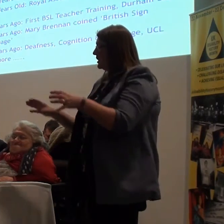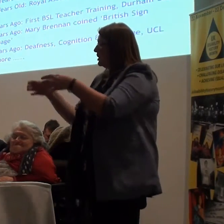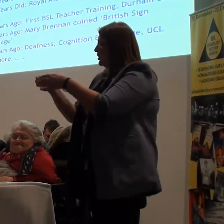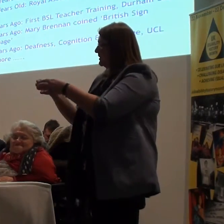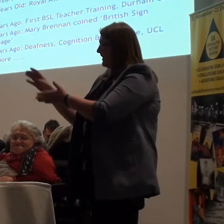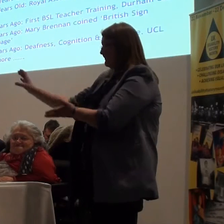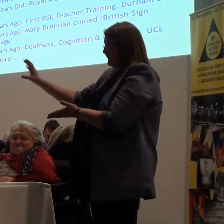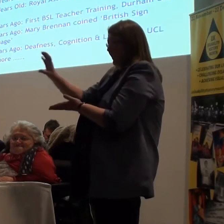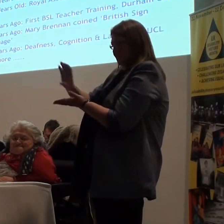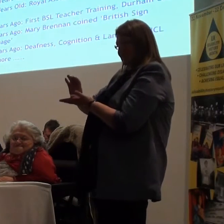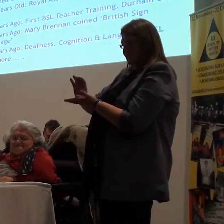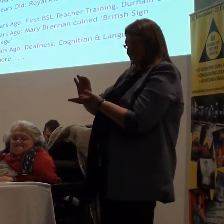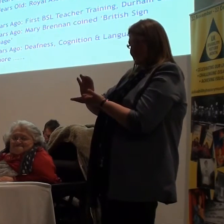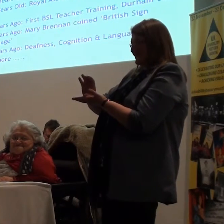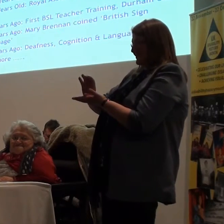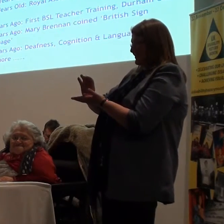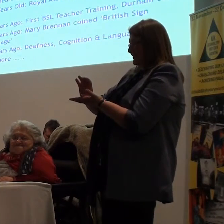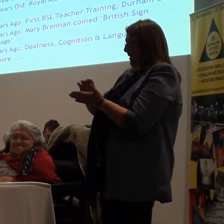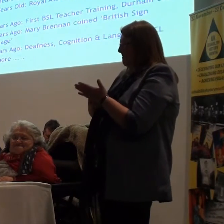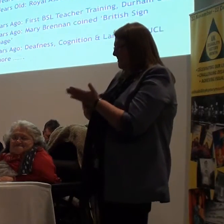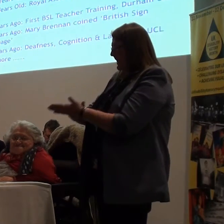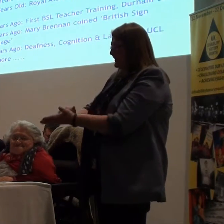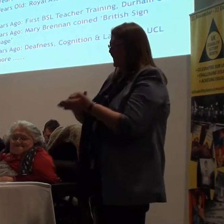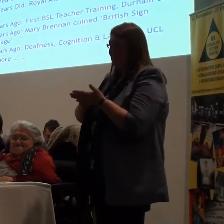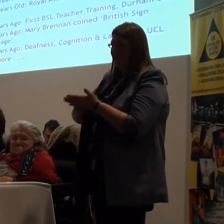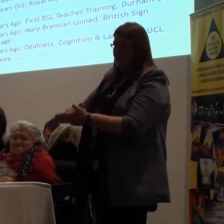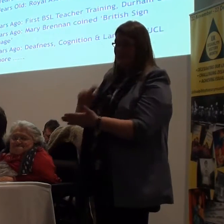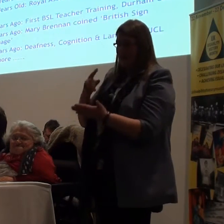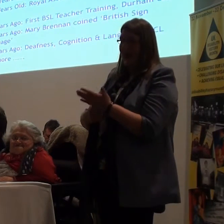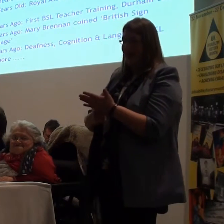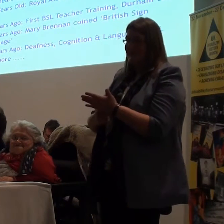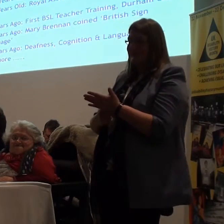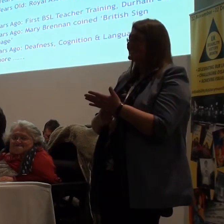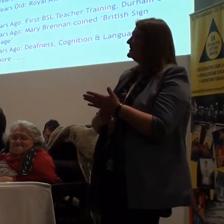Unit. They funded millions and millions of pounds.